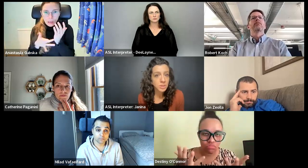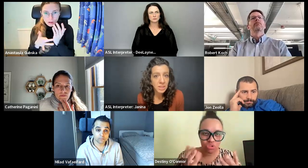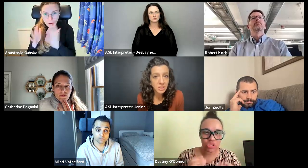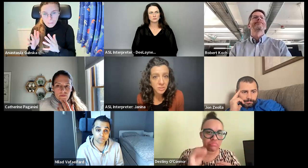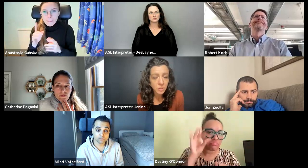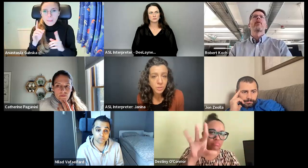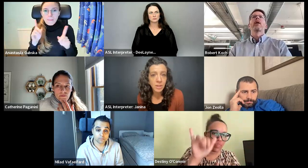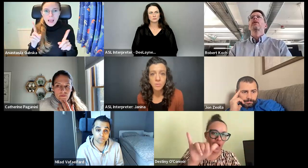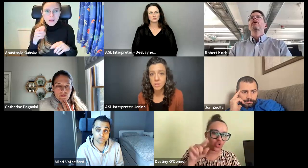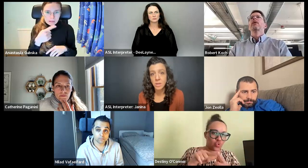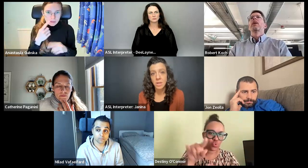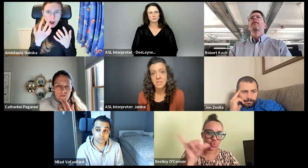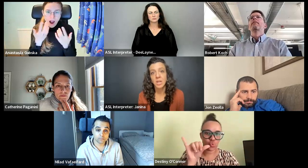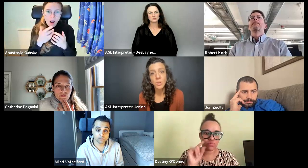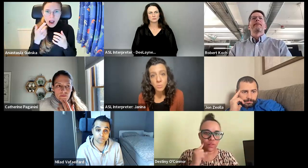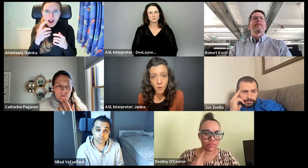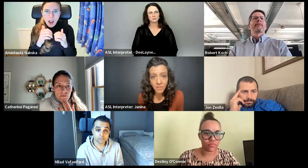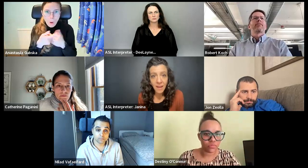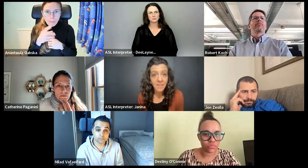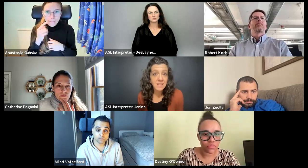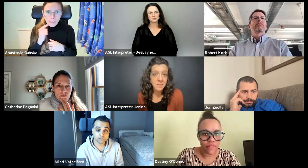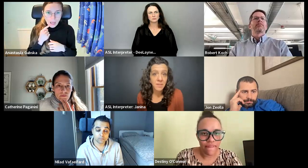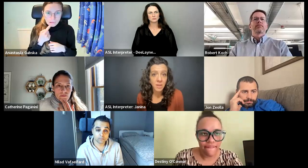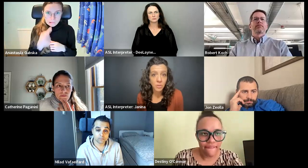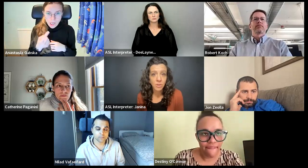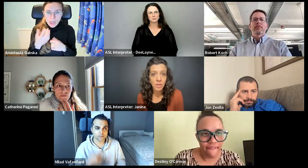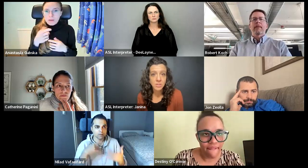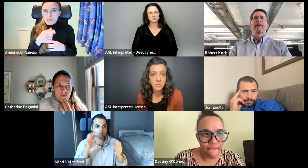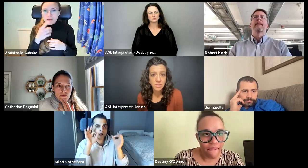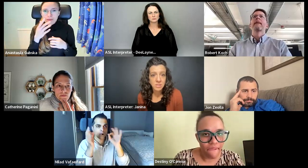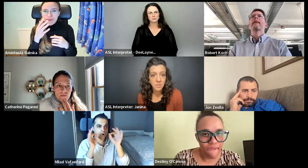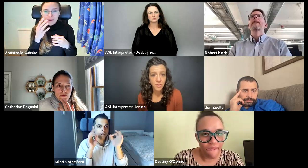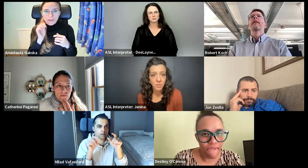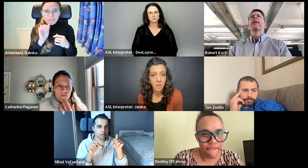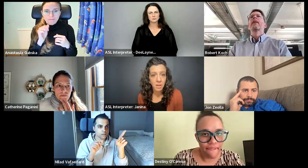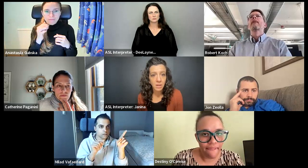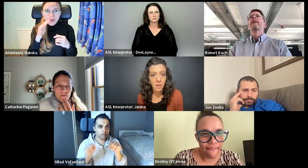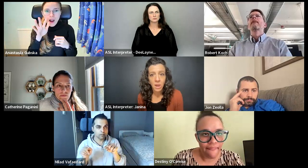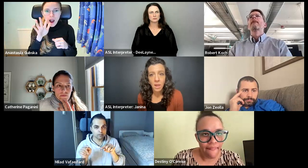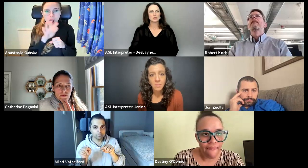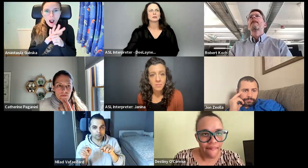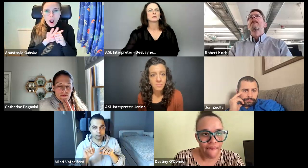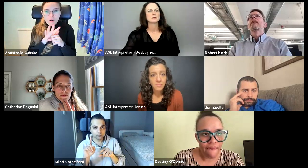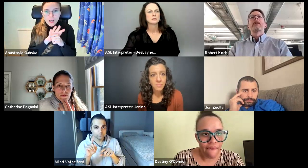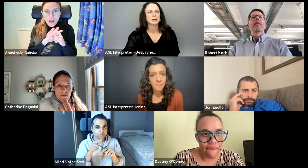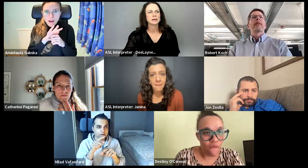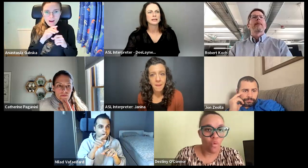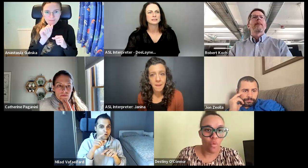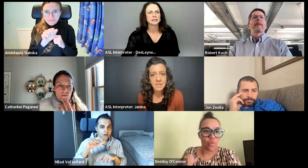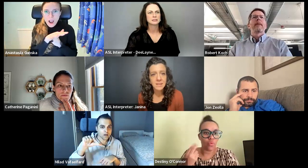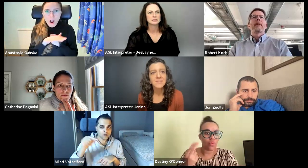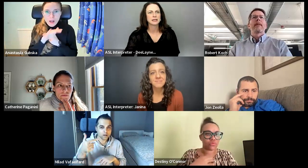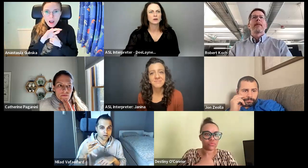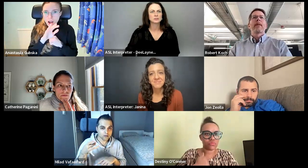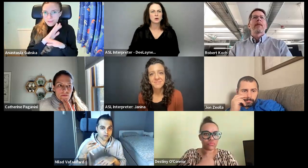were to change in the future and it were to include more of that, that's something that you could look into. Just a tip for you, Milad. And